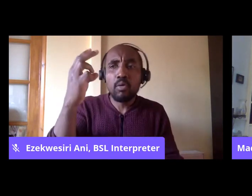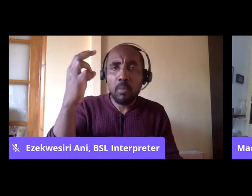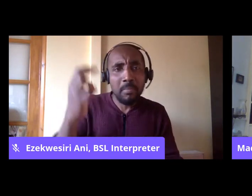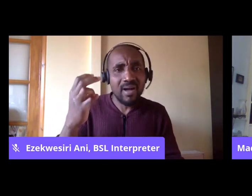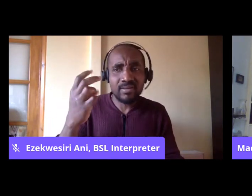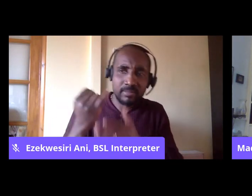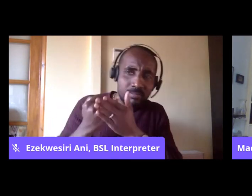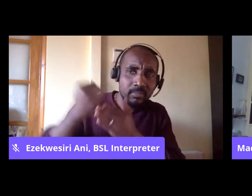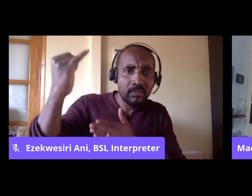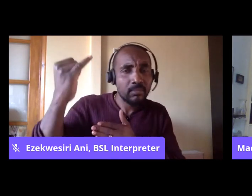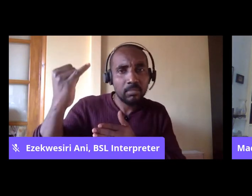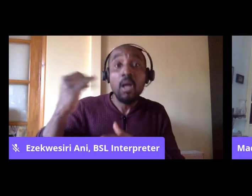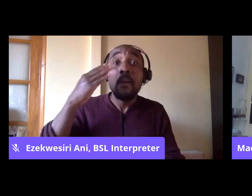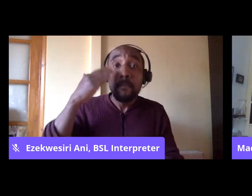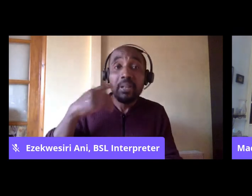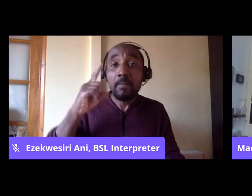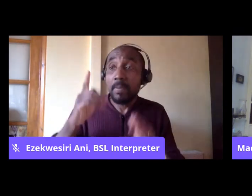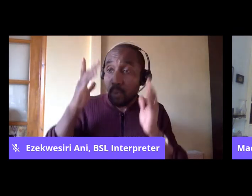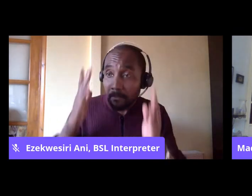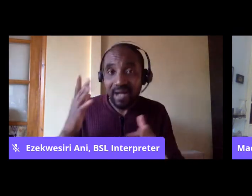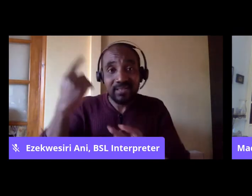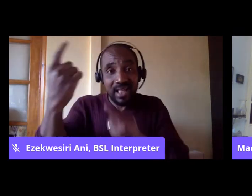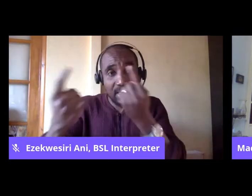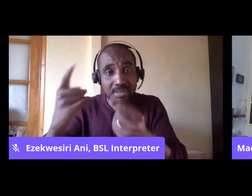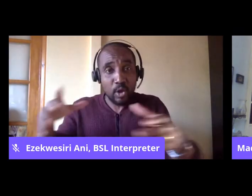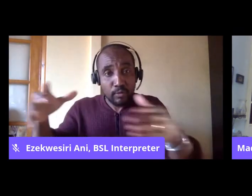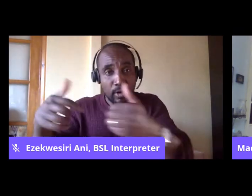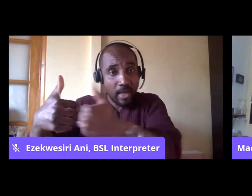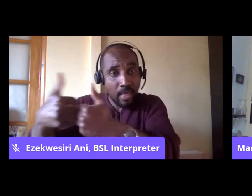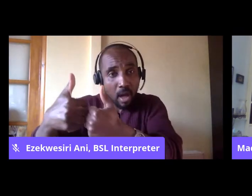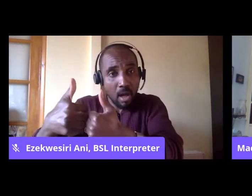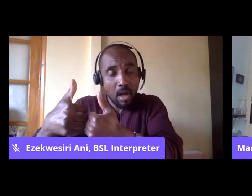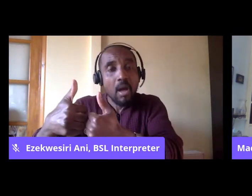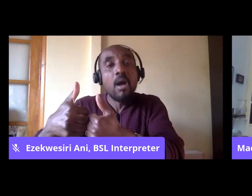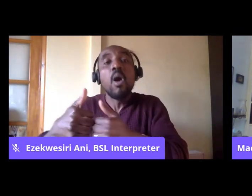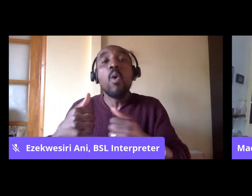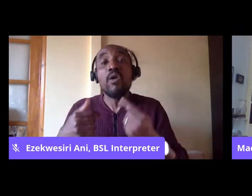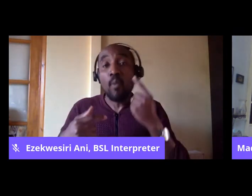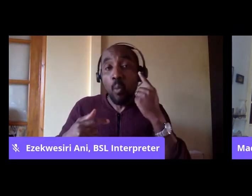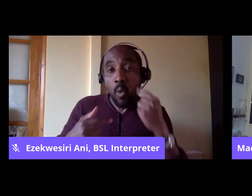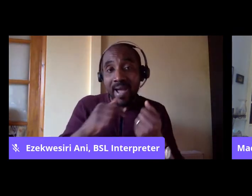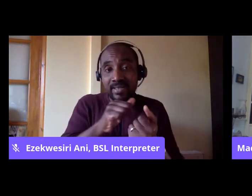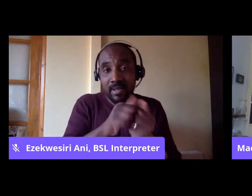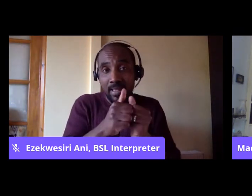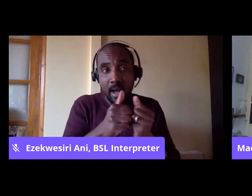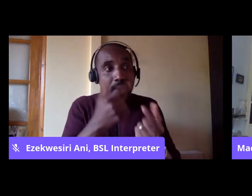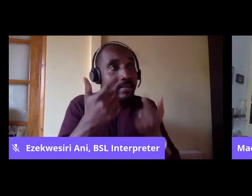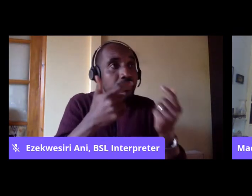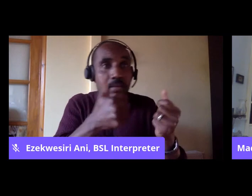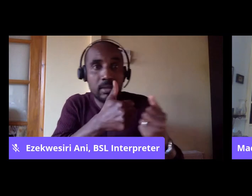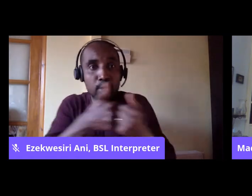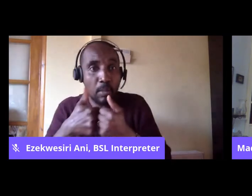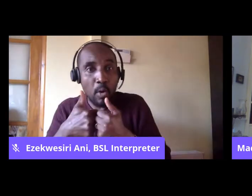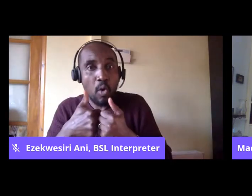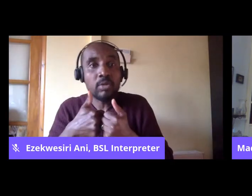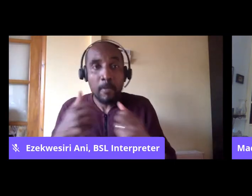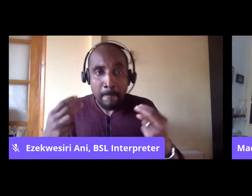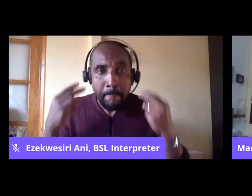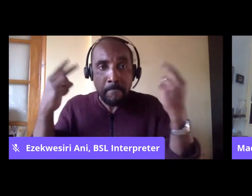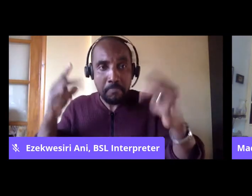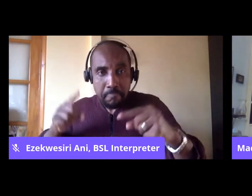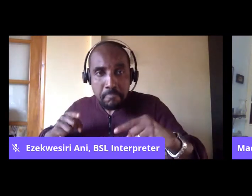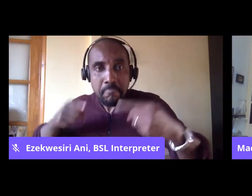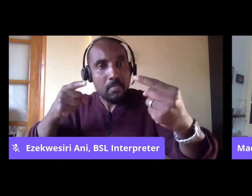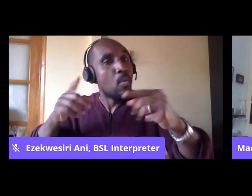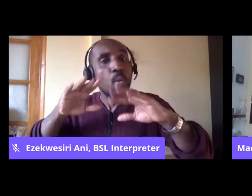unless black people took action themselves collectively with their white allies when they could find them, they would not get anywhere